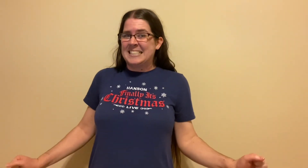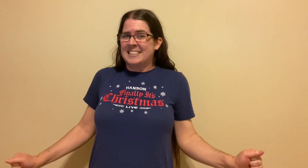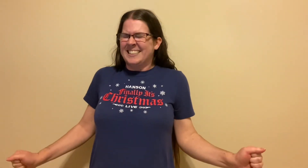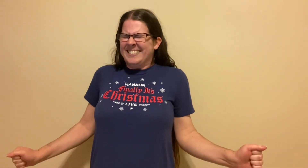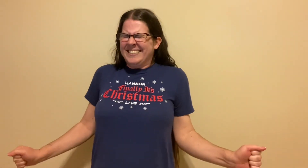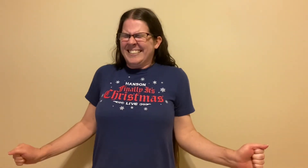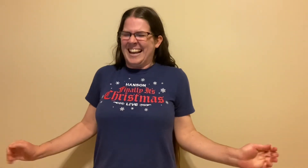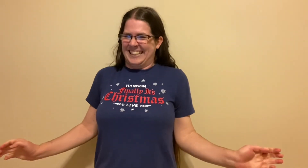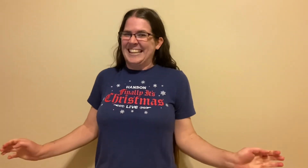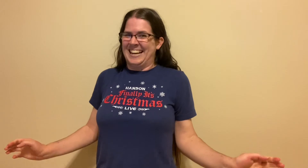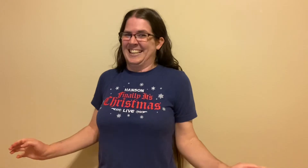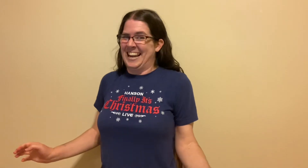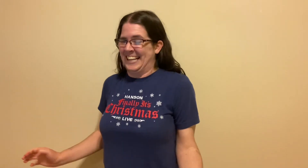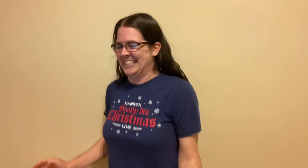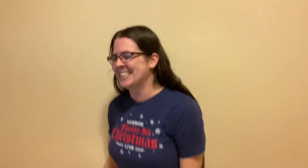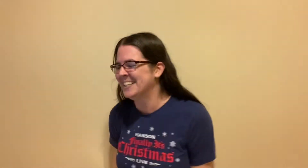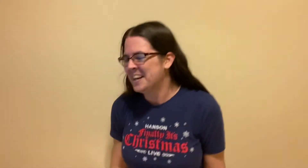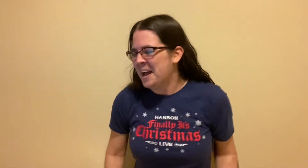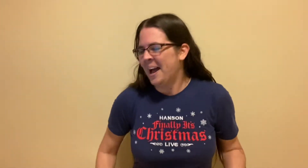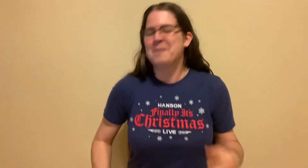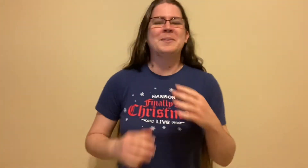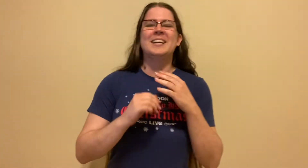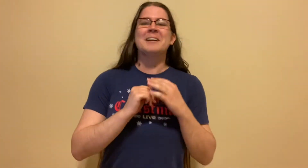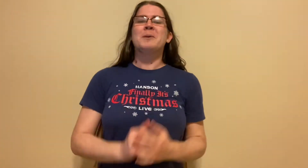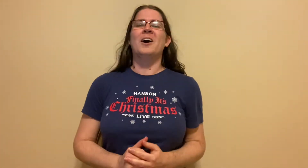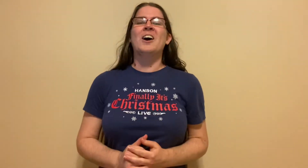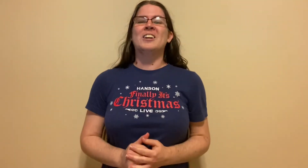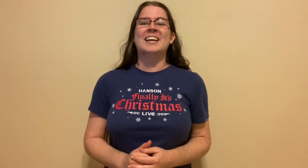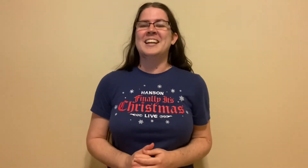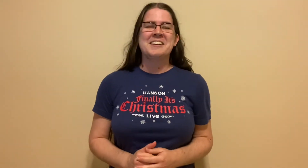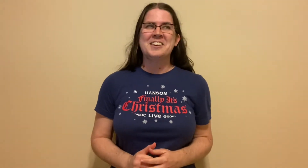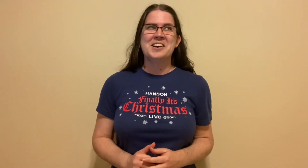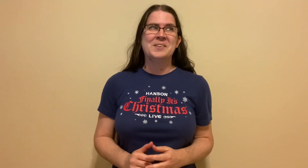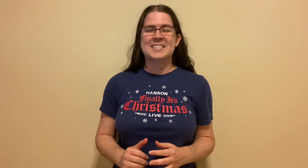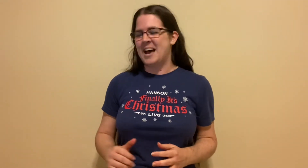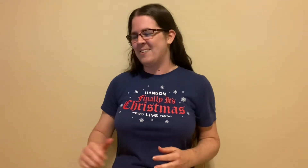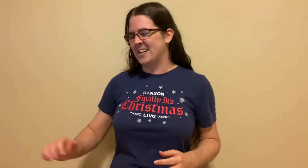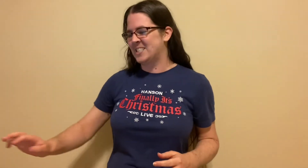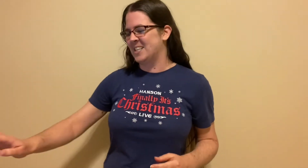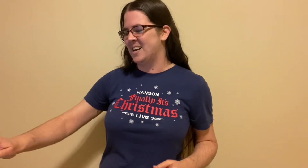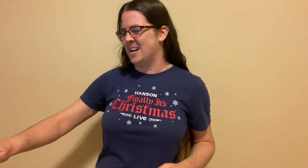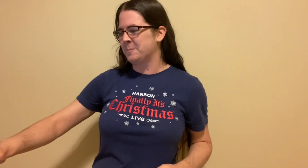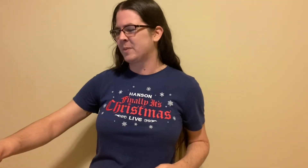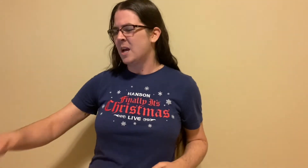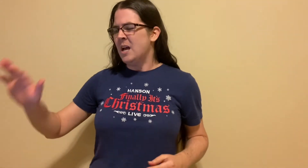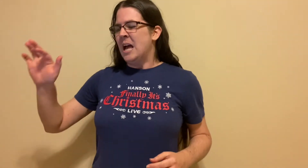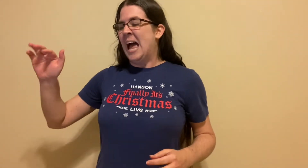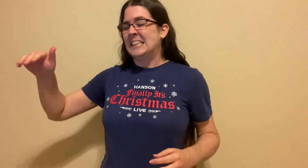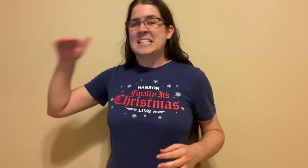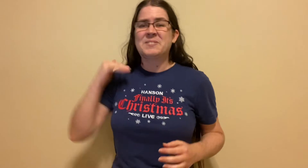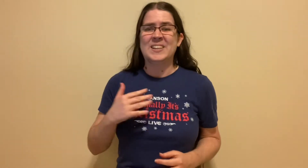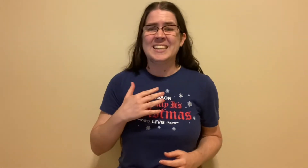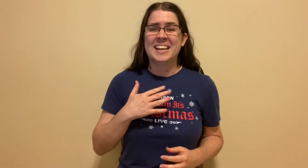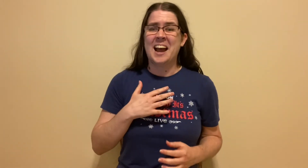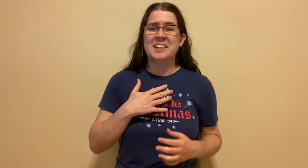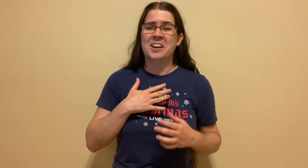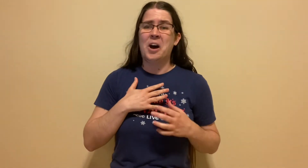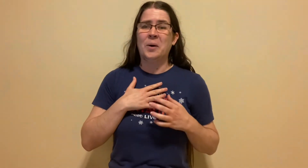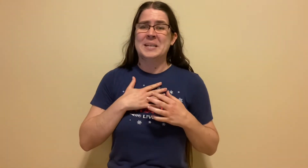I think I like it I'm being pulled in a new direction and this feeling I know is